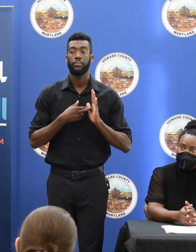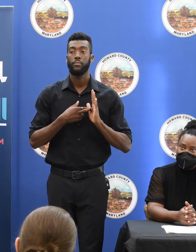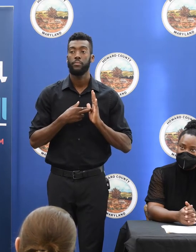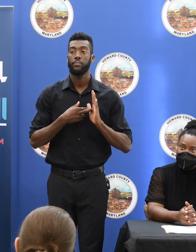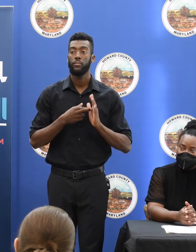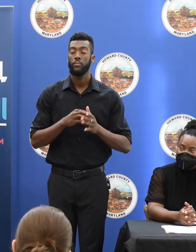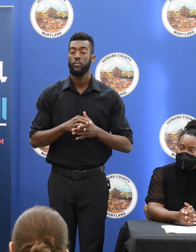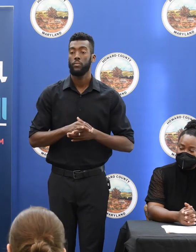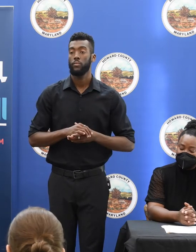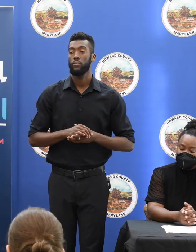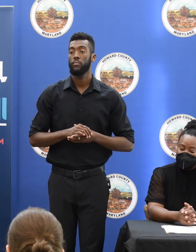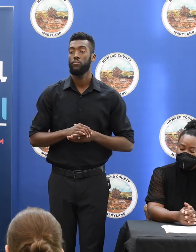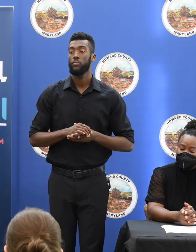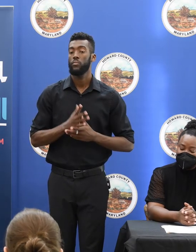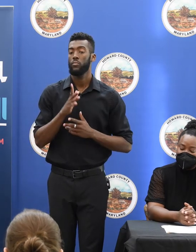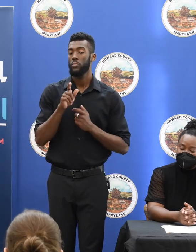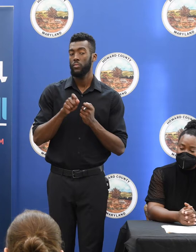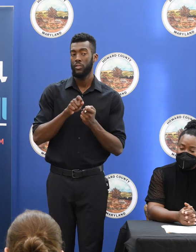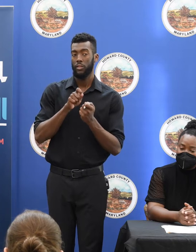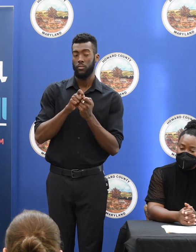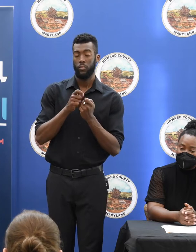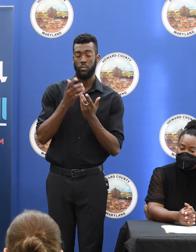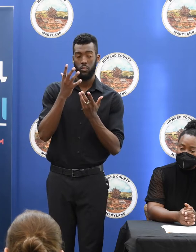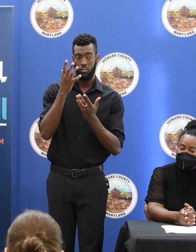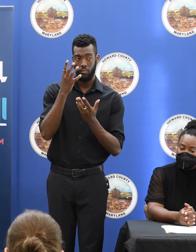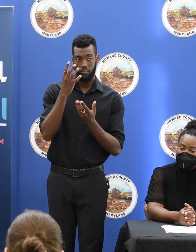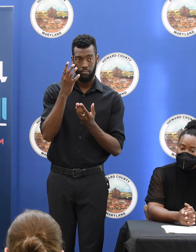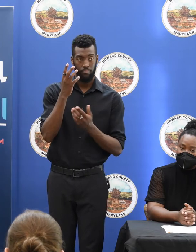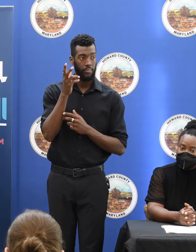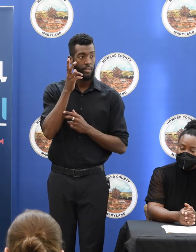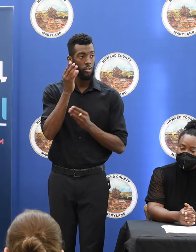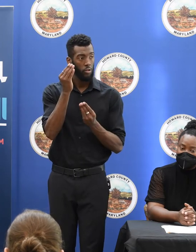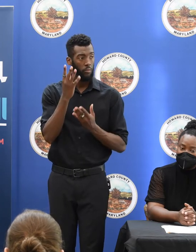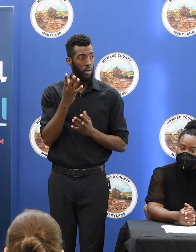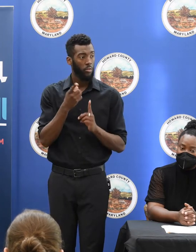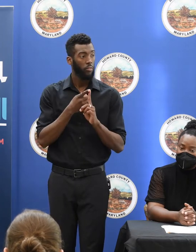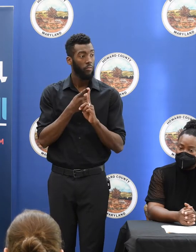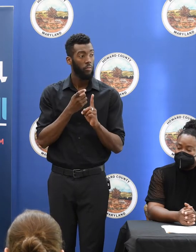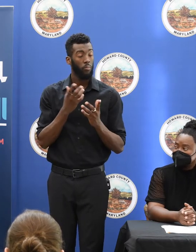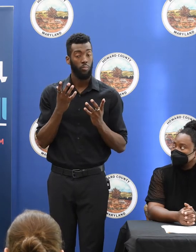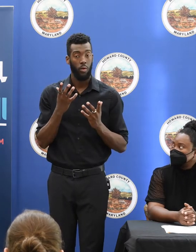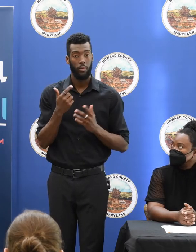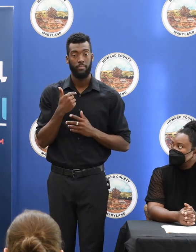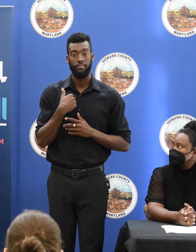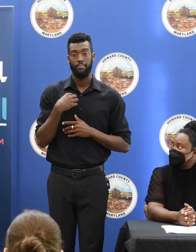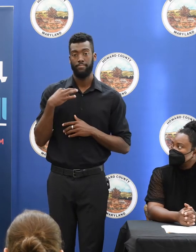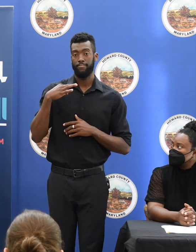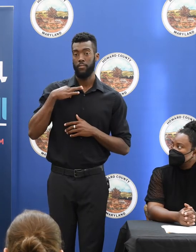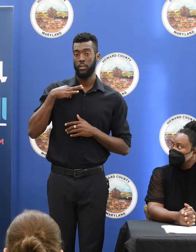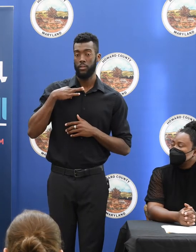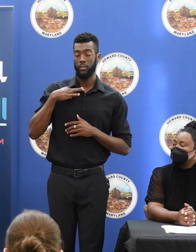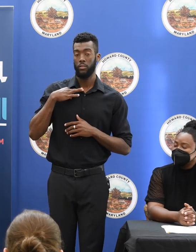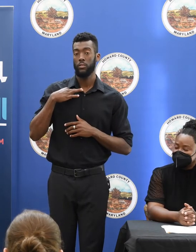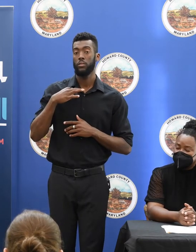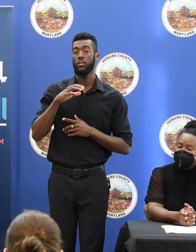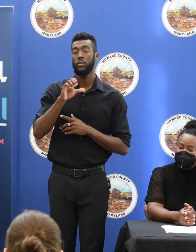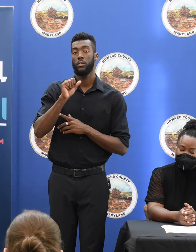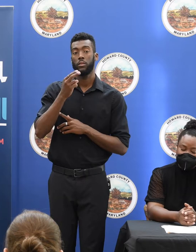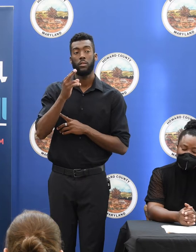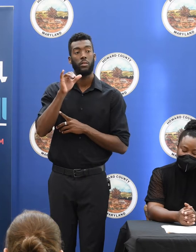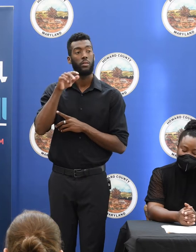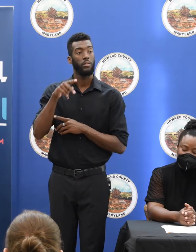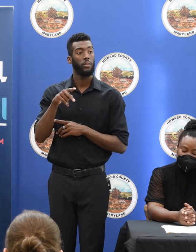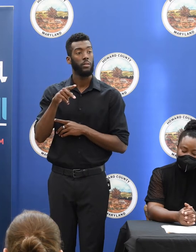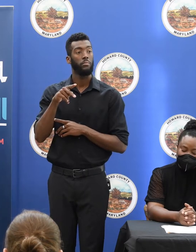and I particularly want to hear information from today, is that I'm a volunteer ship Medicare